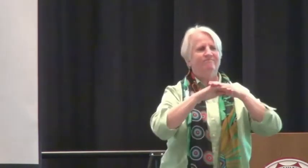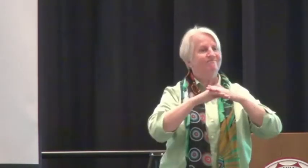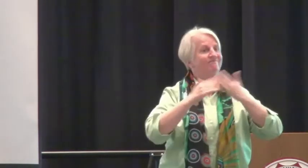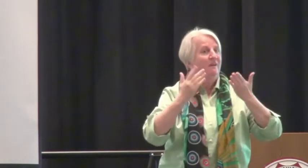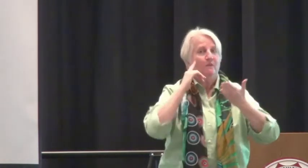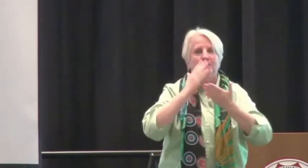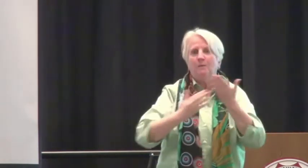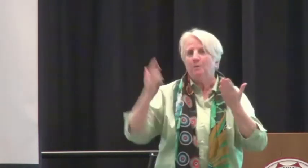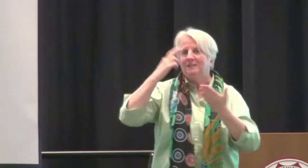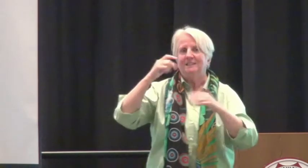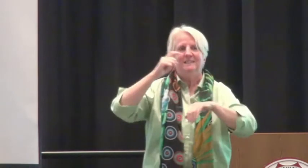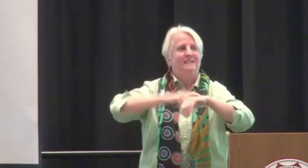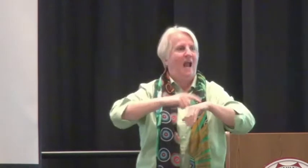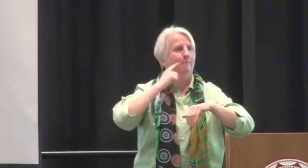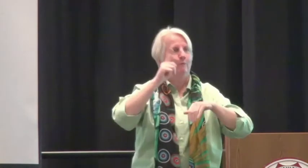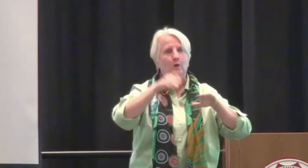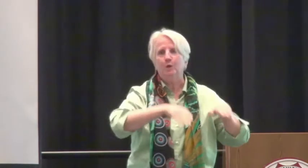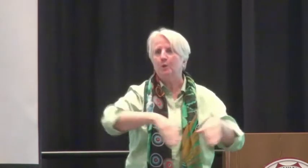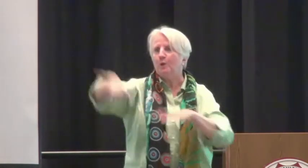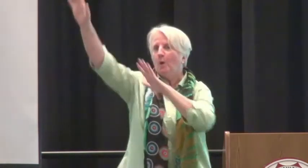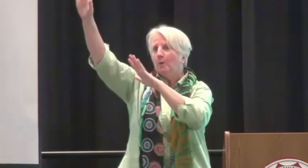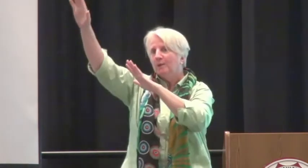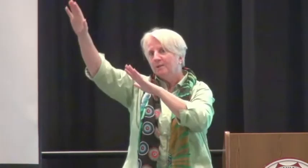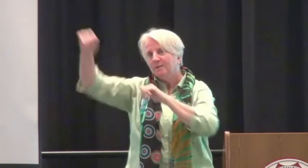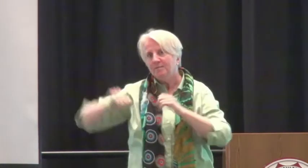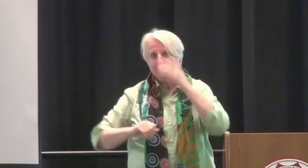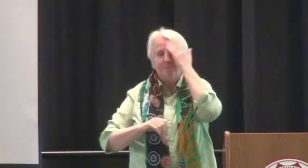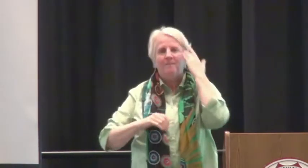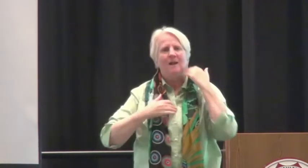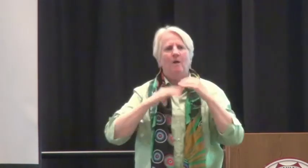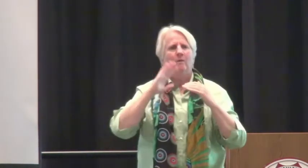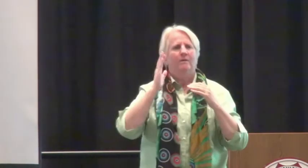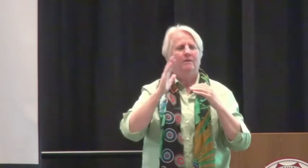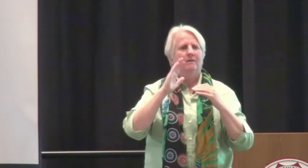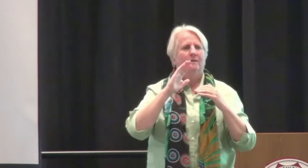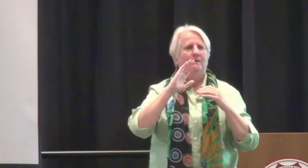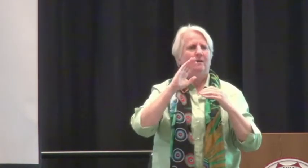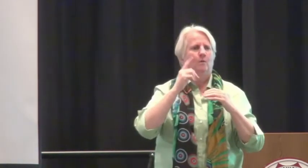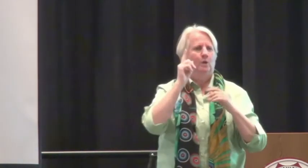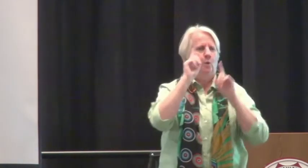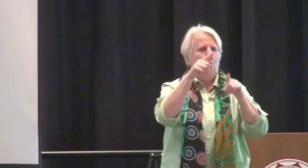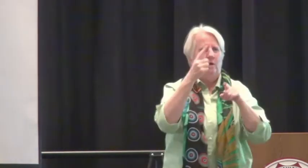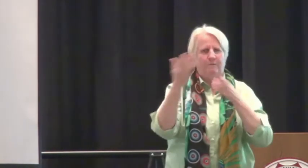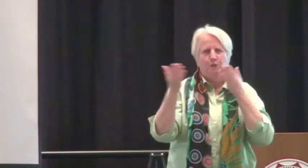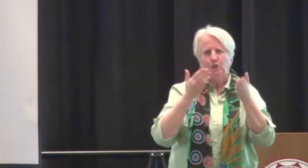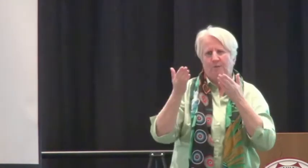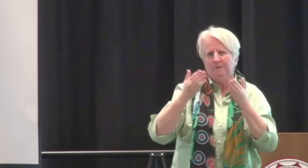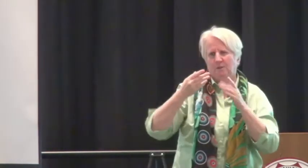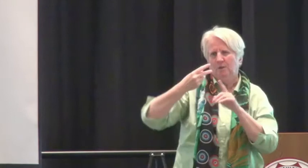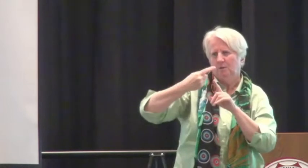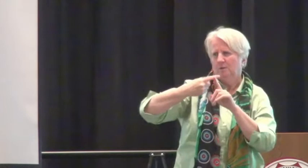is in which someone passes. Whatever reason it is, it's time to go for that individual, and we must accept that.